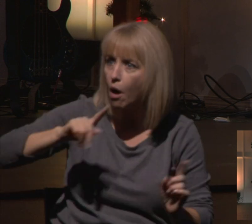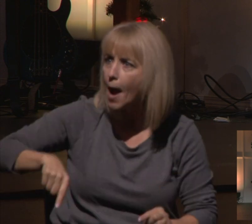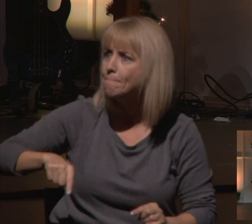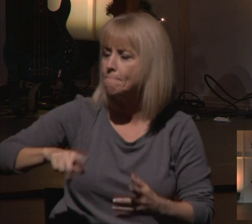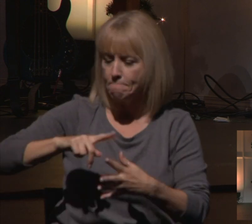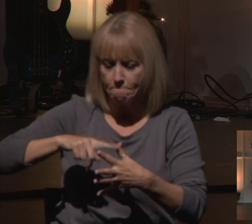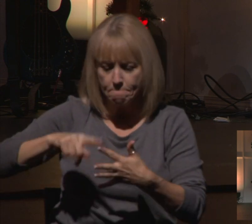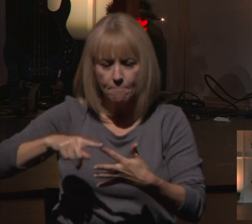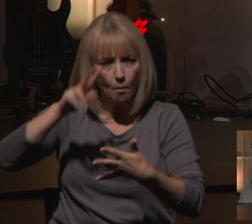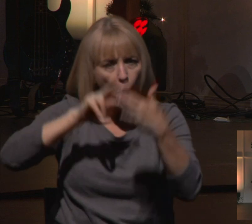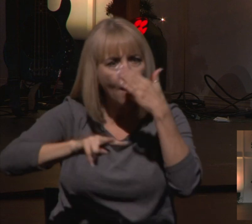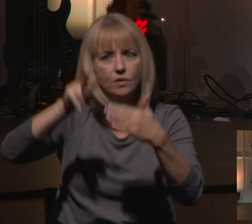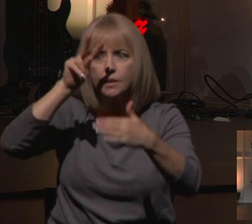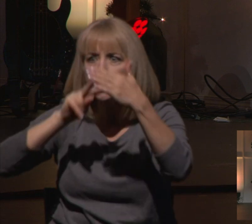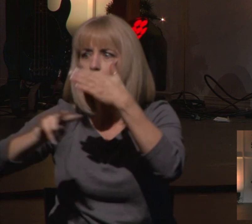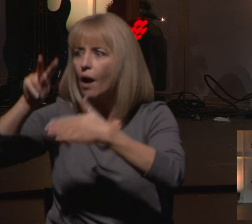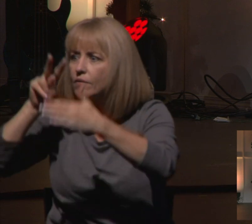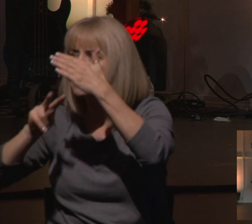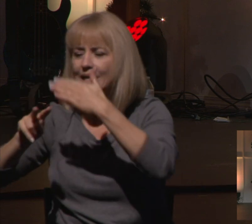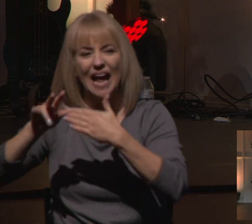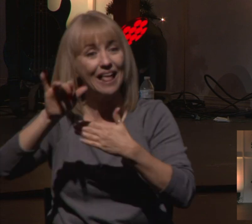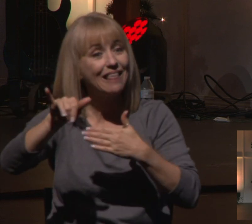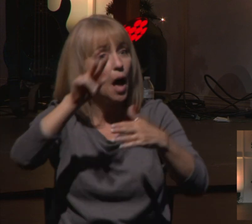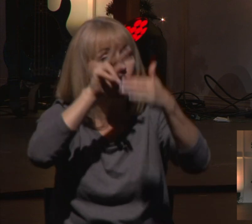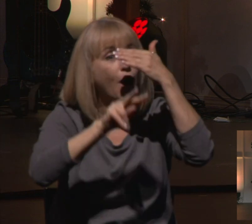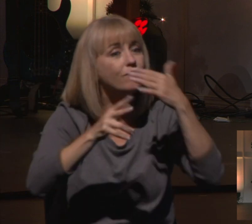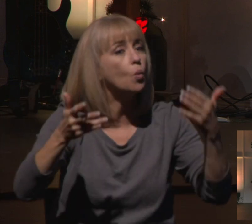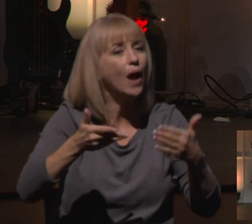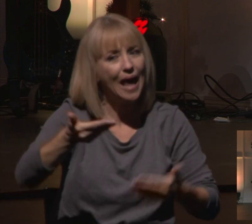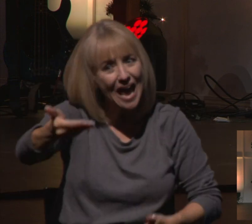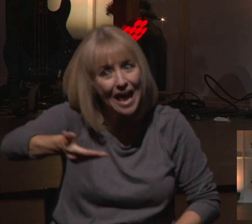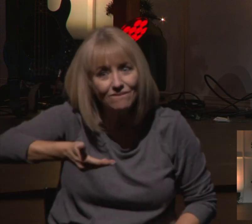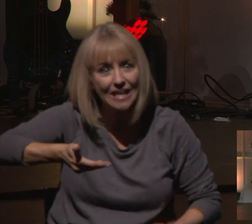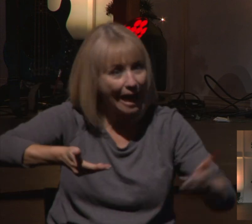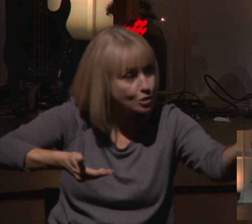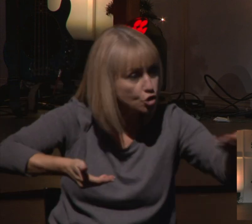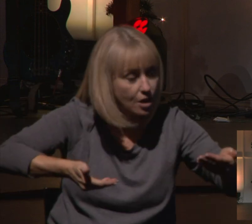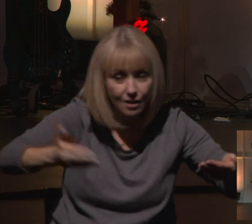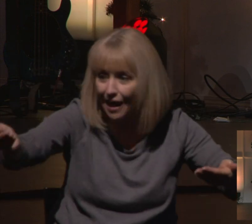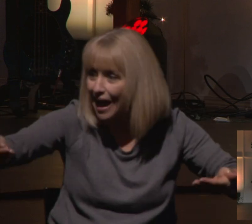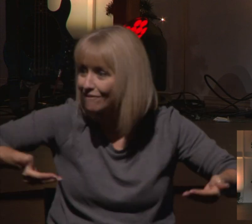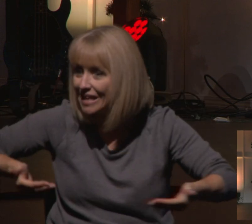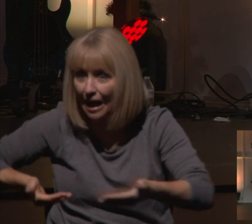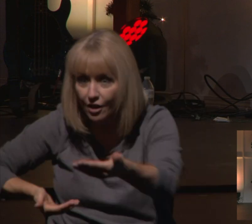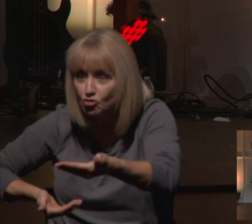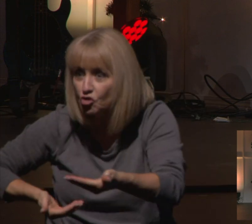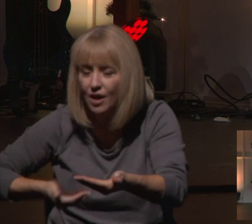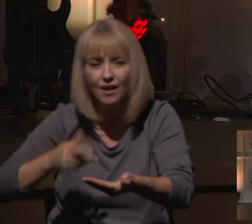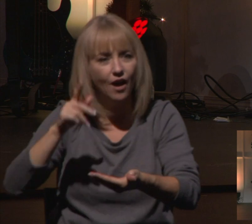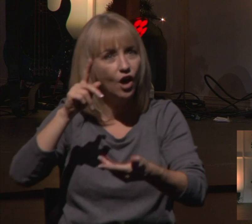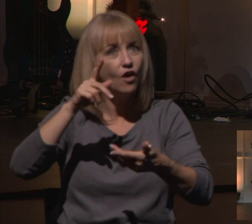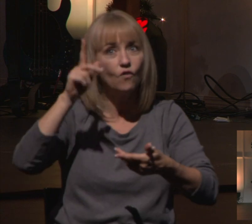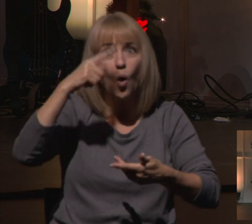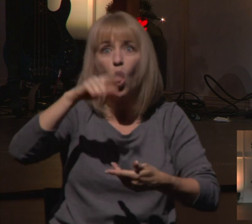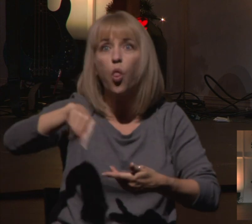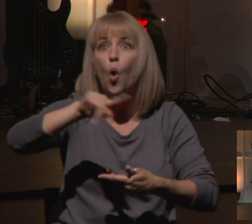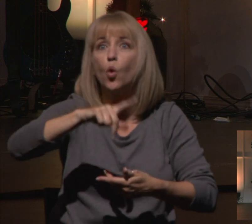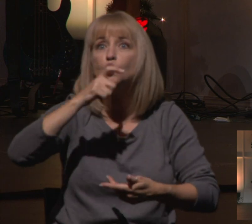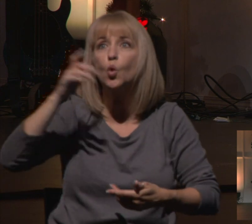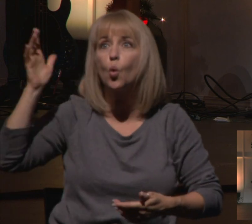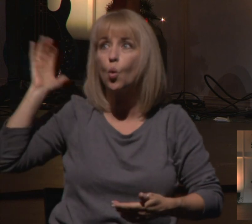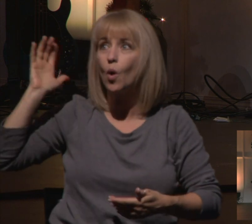he's gonna bring all of us together. And those were invitations that were sent out in the past to invite people to a Christmas in the future.